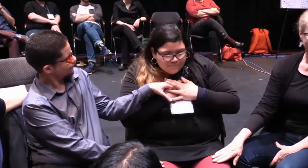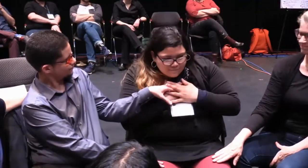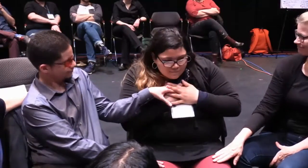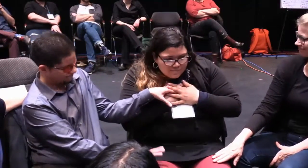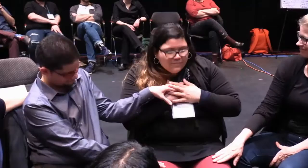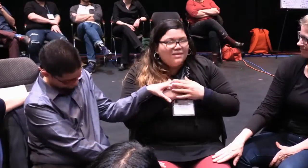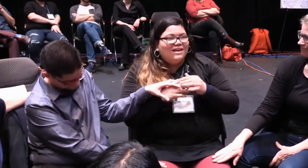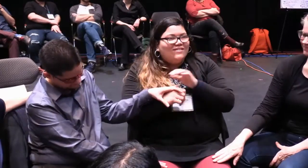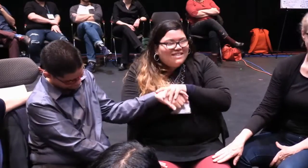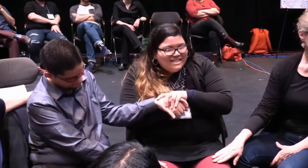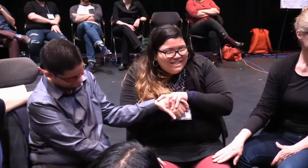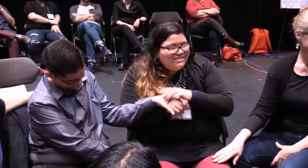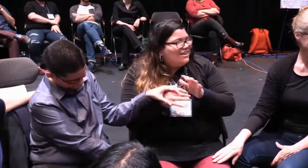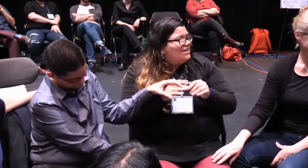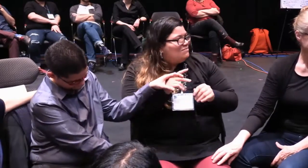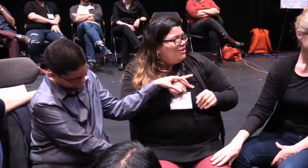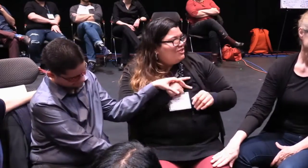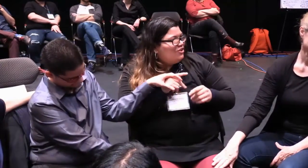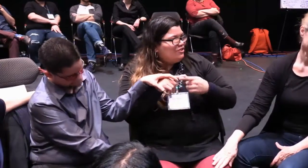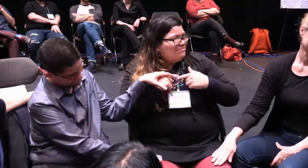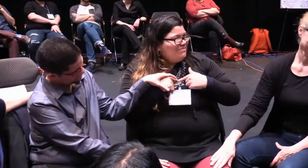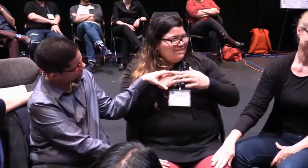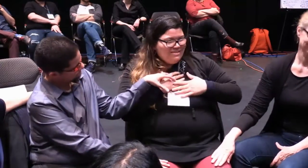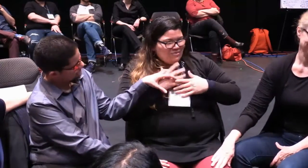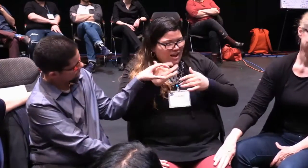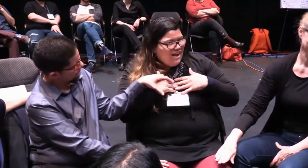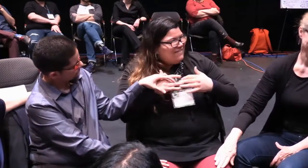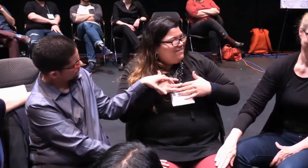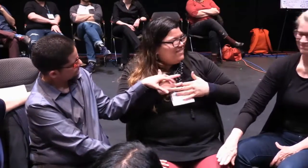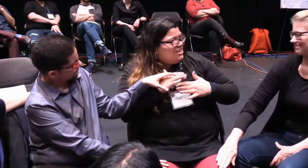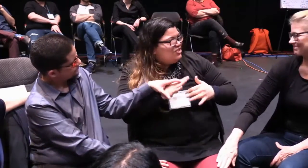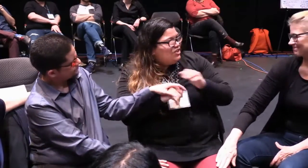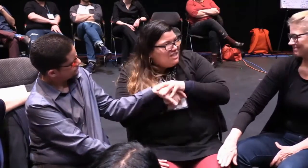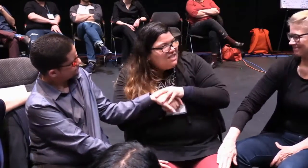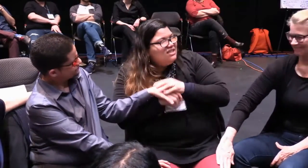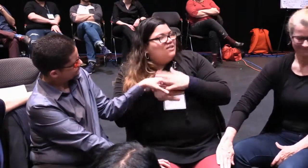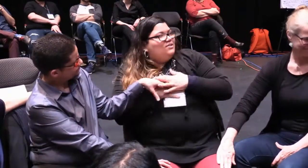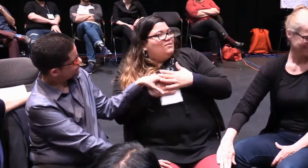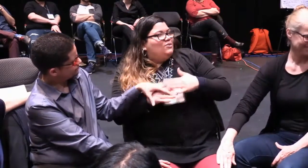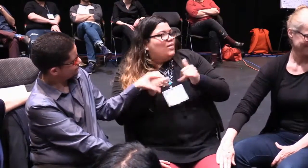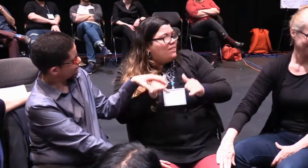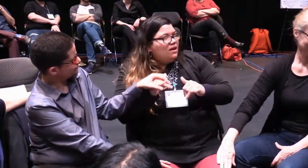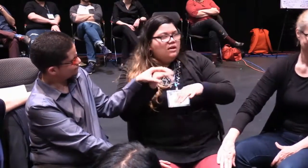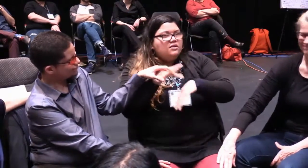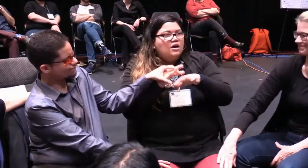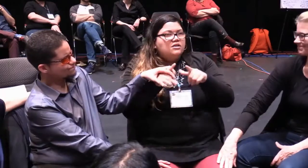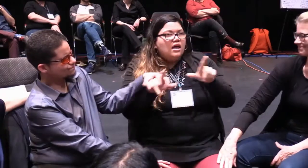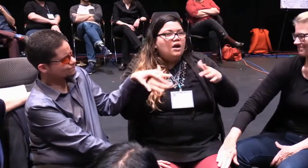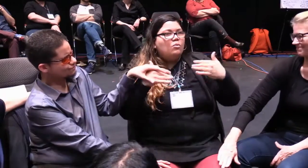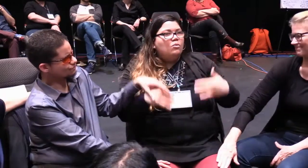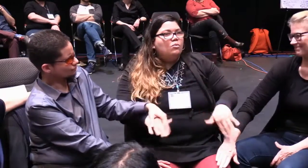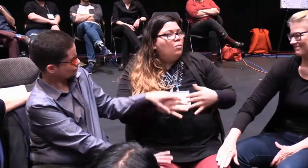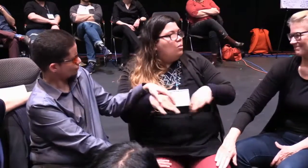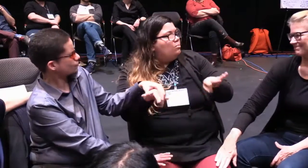Wow. First, I want to just acknowledge Natasha. Whew. I felt that deep, deep in me.